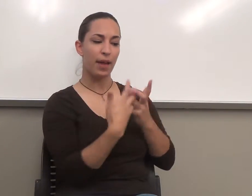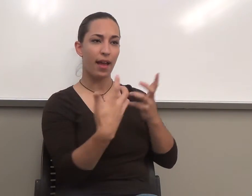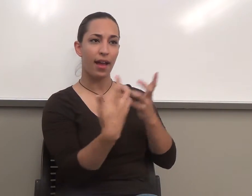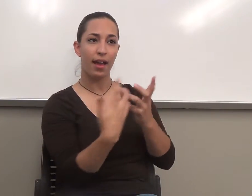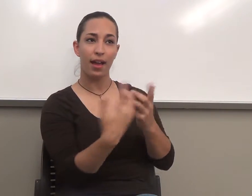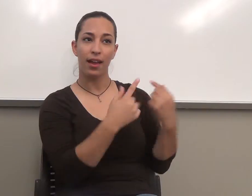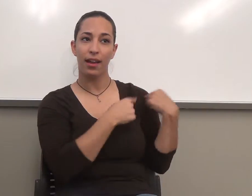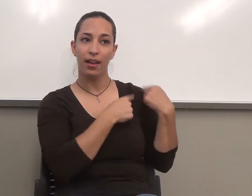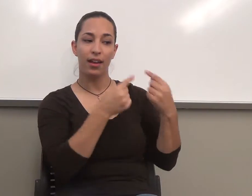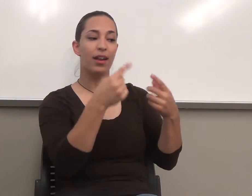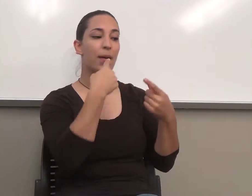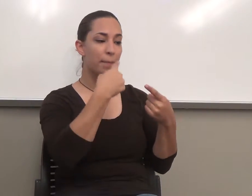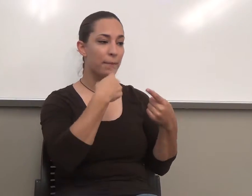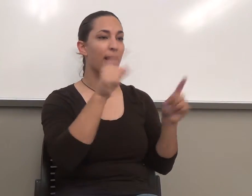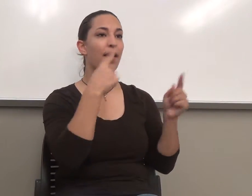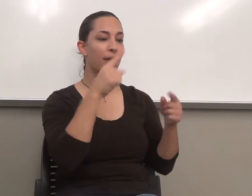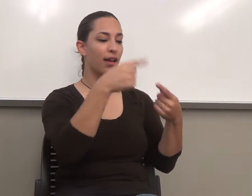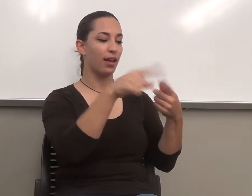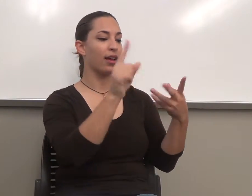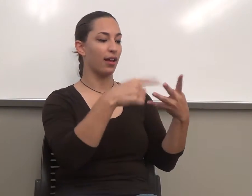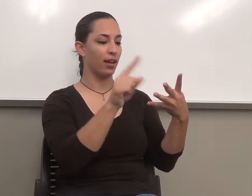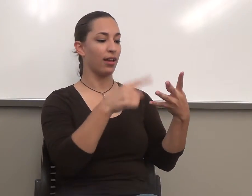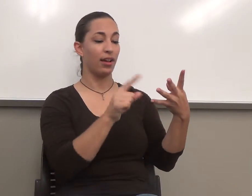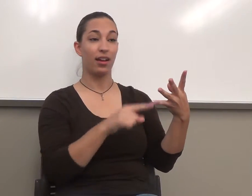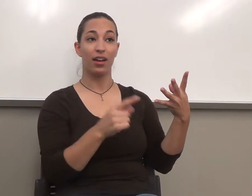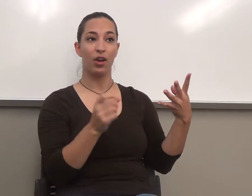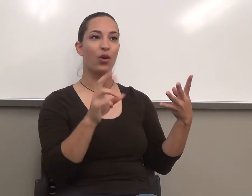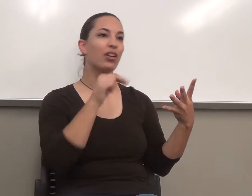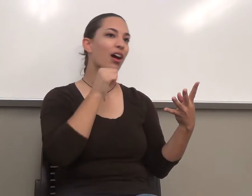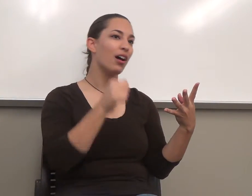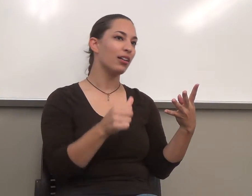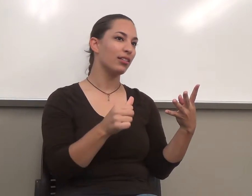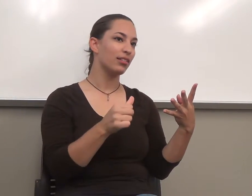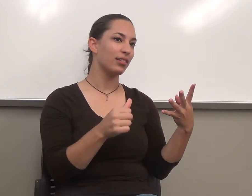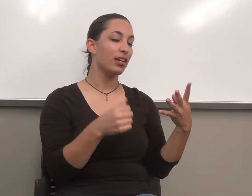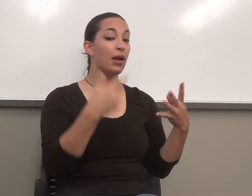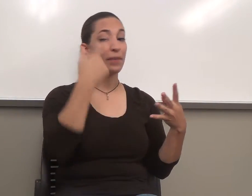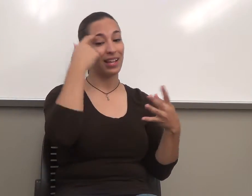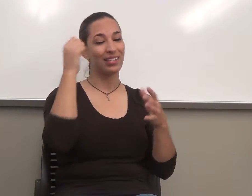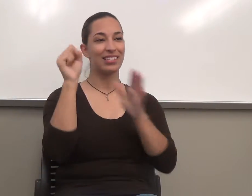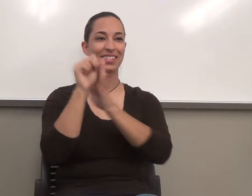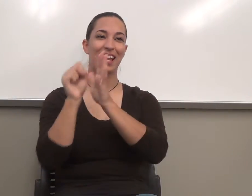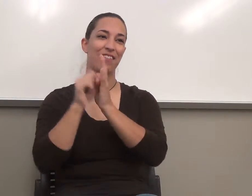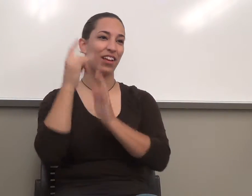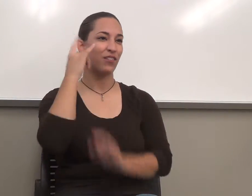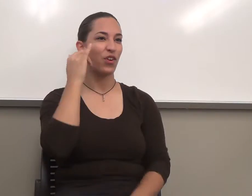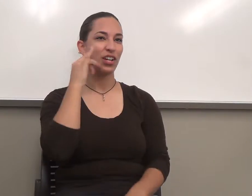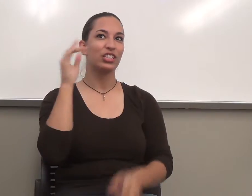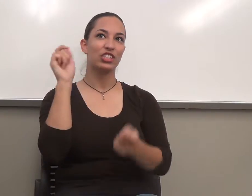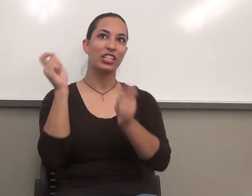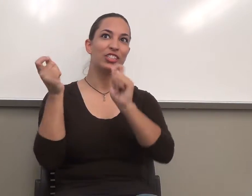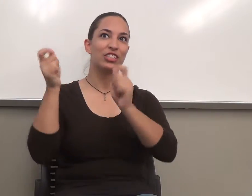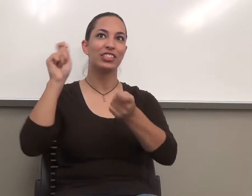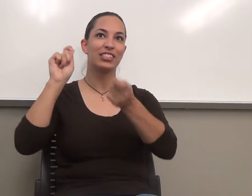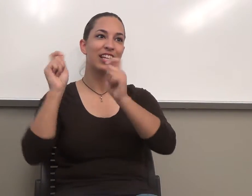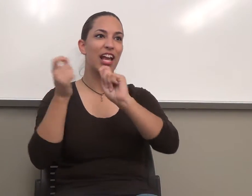is changing things day by day. keep getting these things. Now we're going to do it this way.